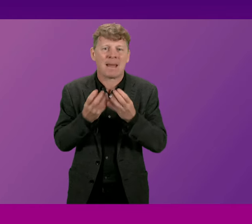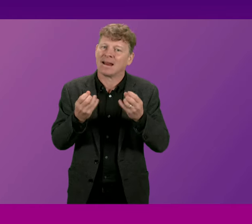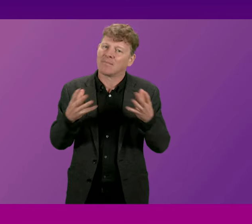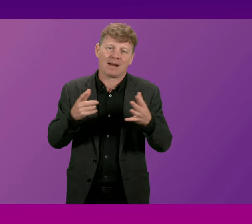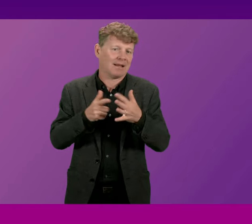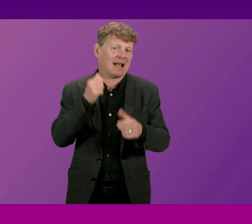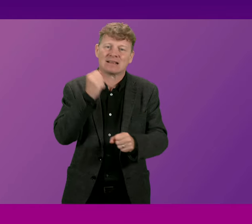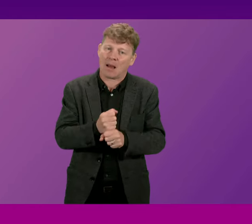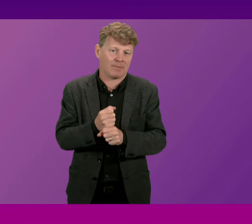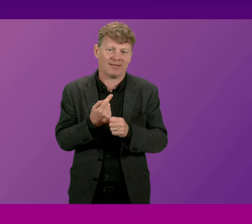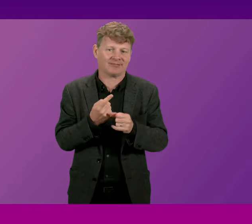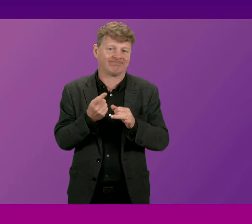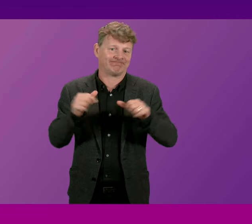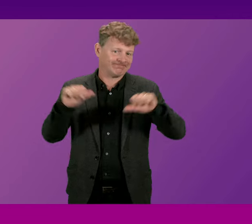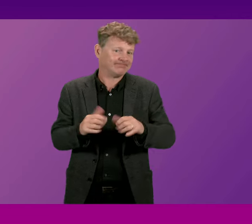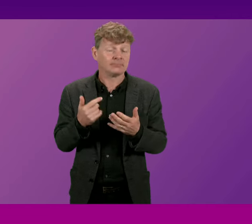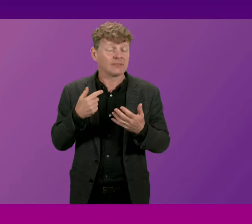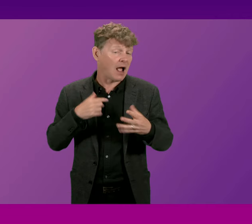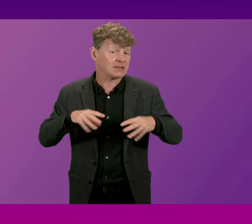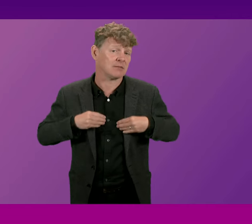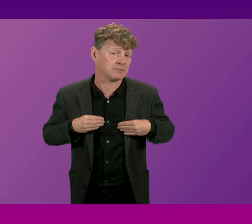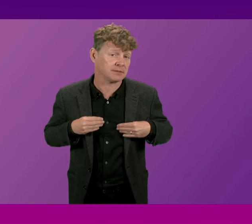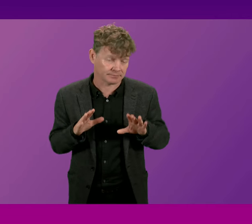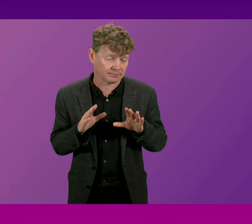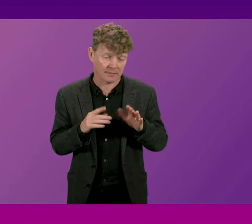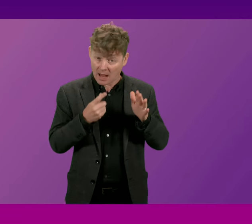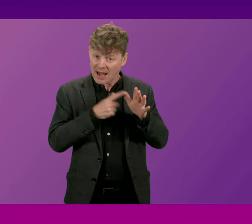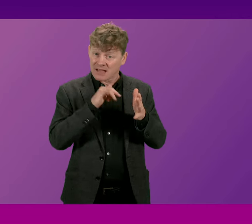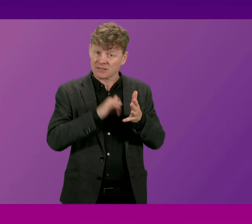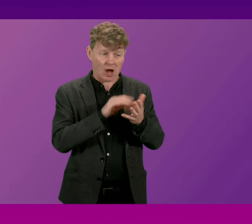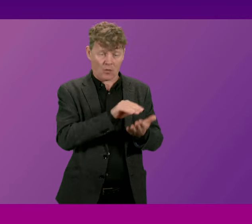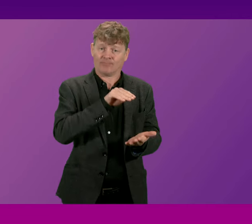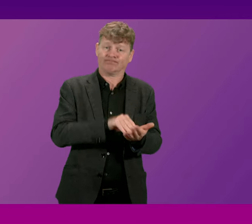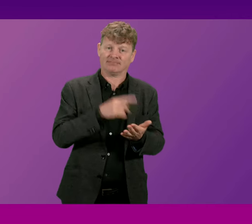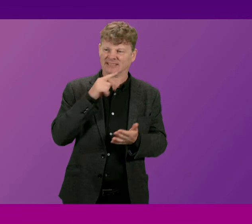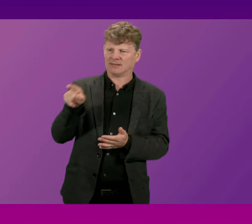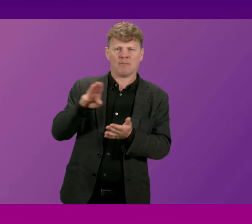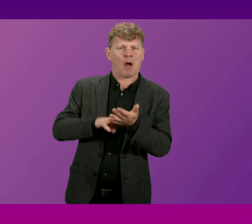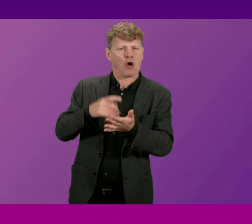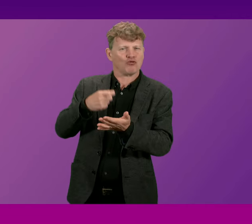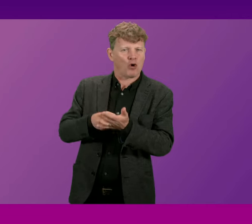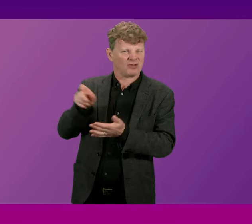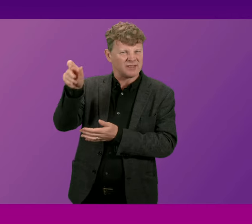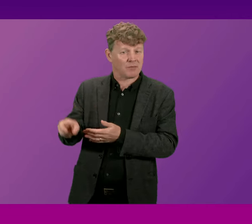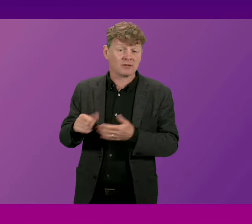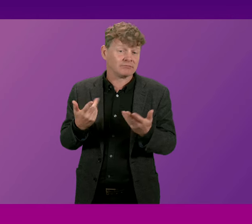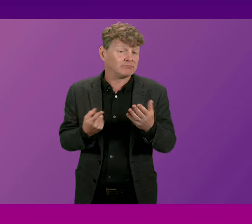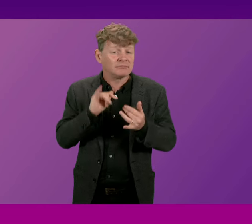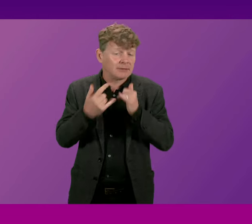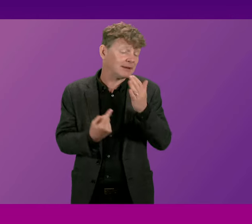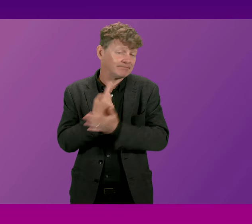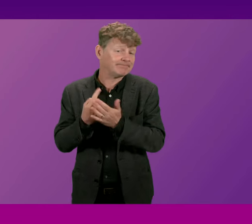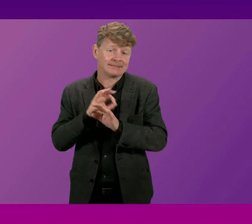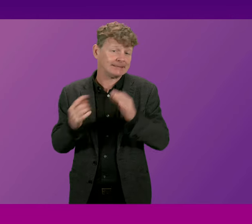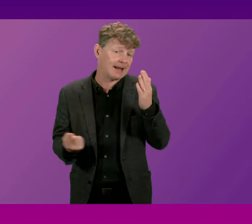that happening but I accept and Mr Sarwar has put this case on the record that there will be cases where that is not so and I